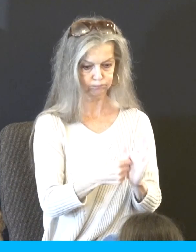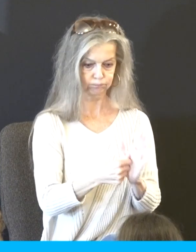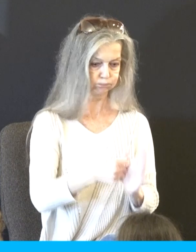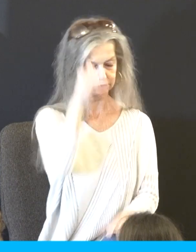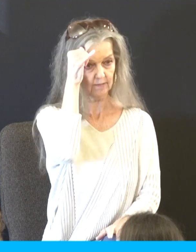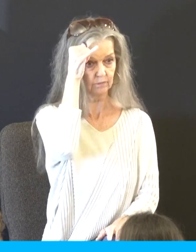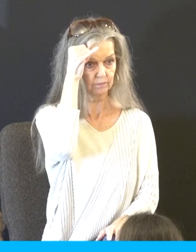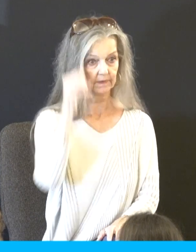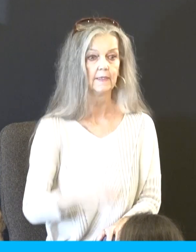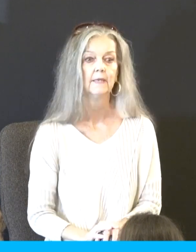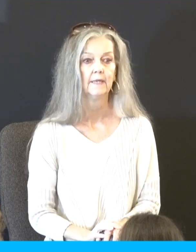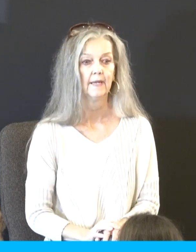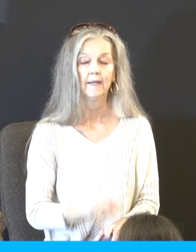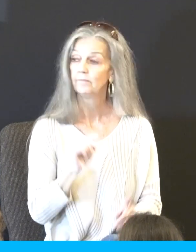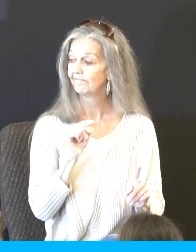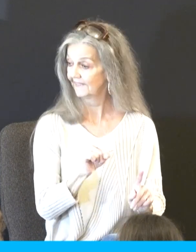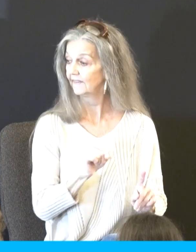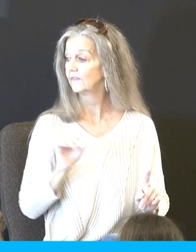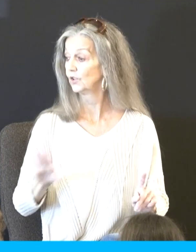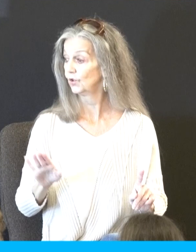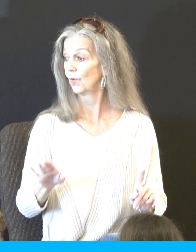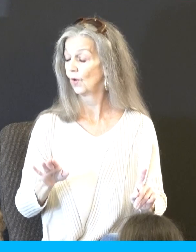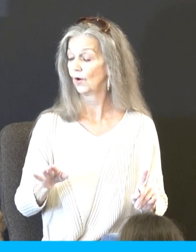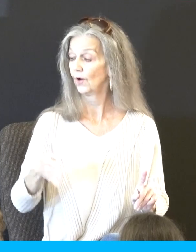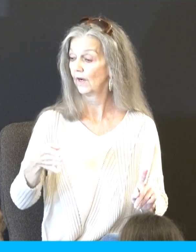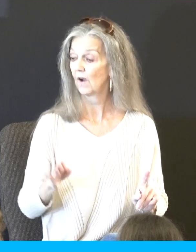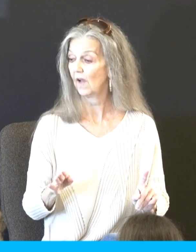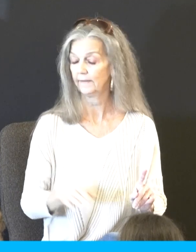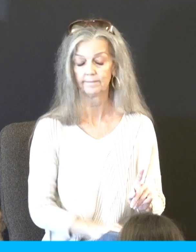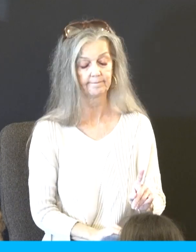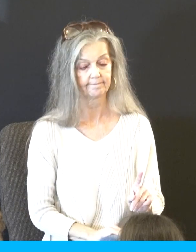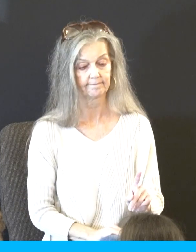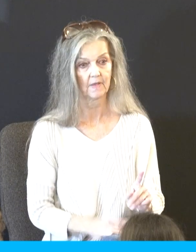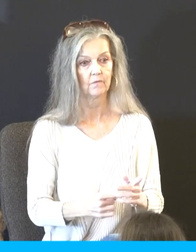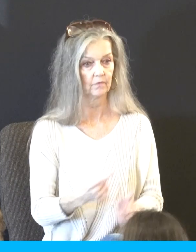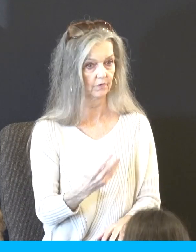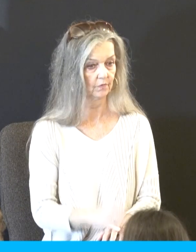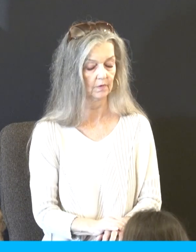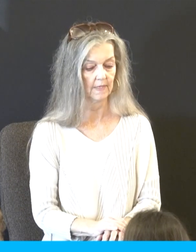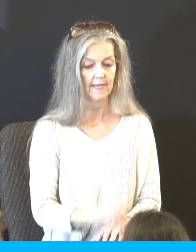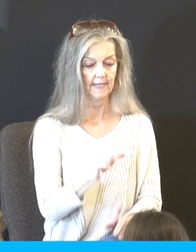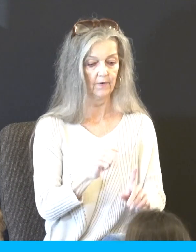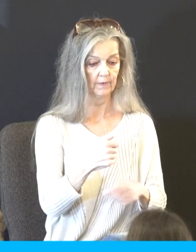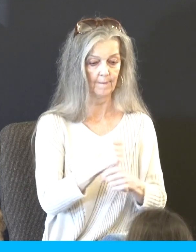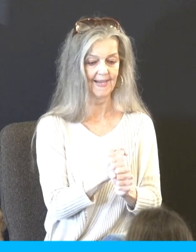then they said, these be thy gods, O Israel, verse four. It's brought thee up out of the land of Egypt and when Aaron saw it, he built an altar before it,